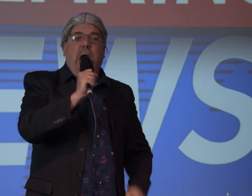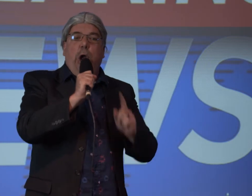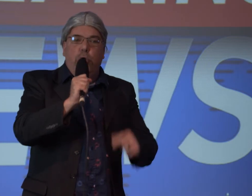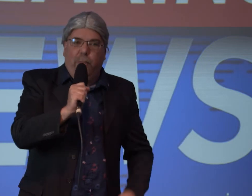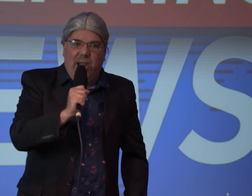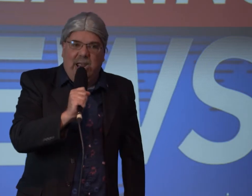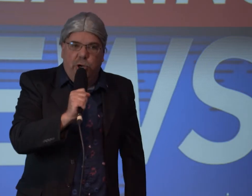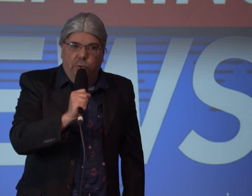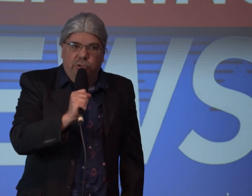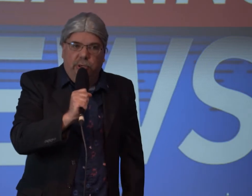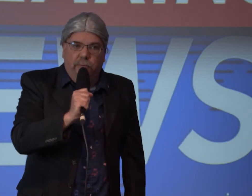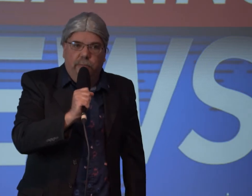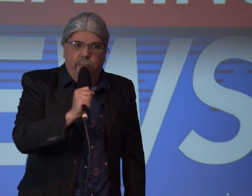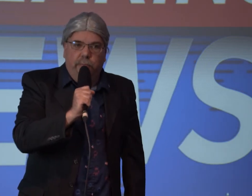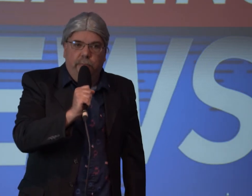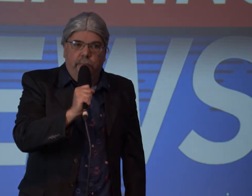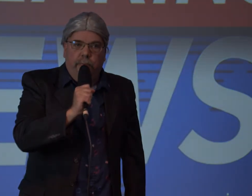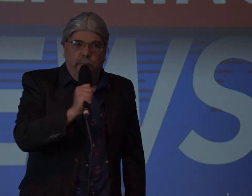has been your breaking news